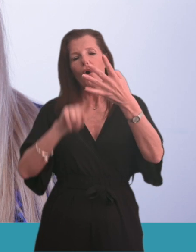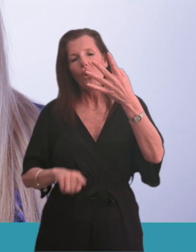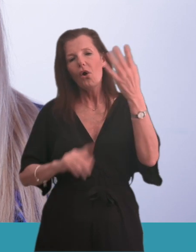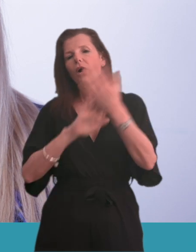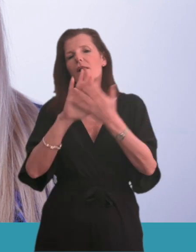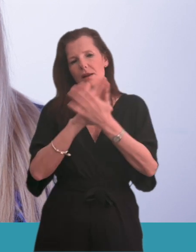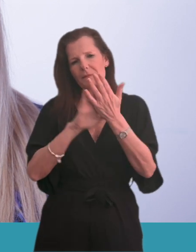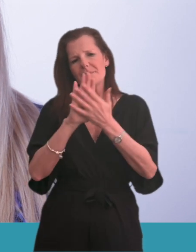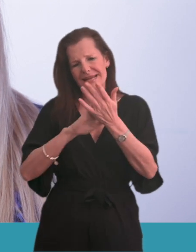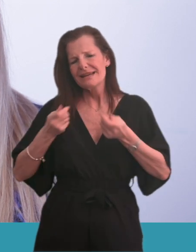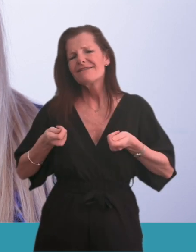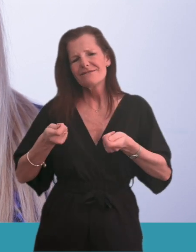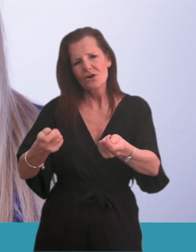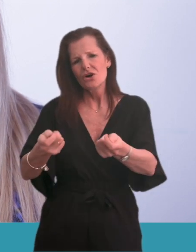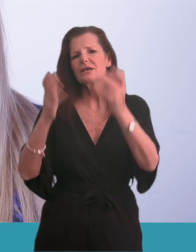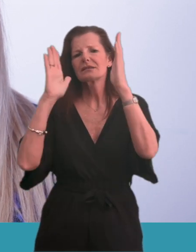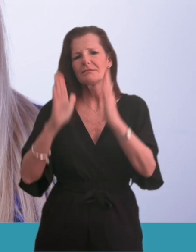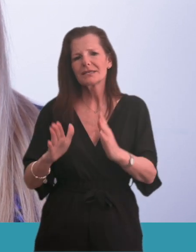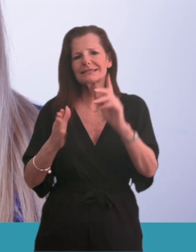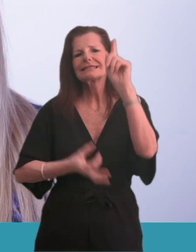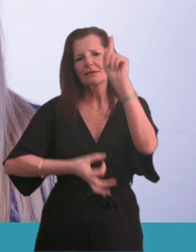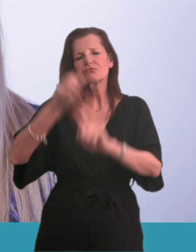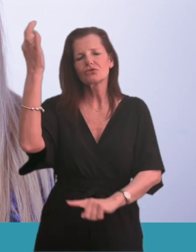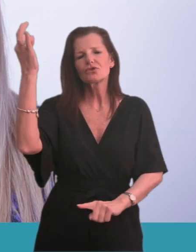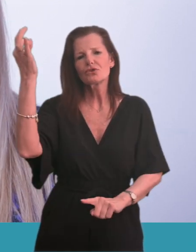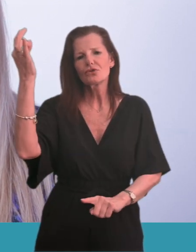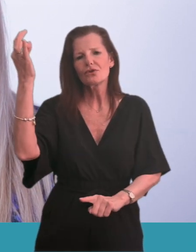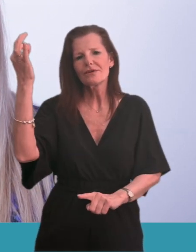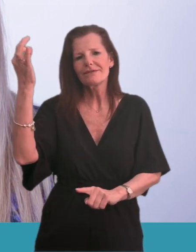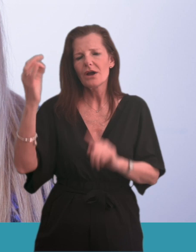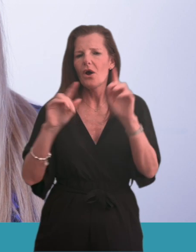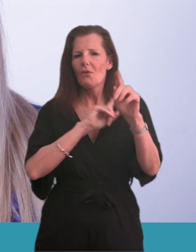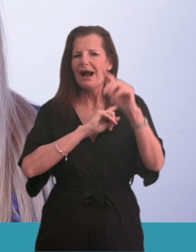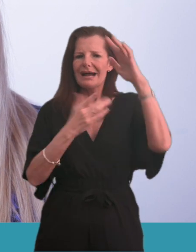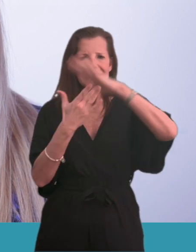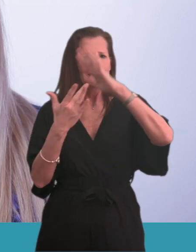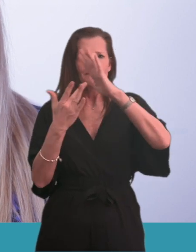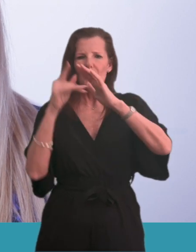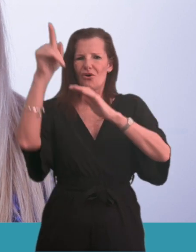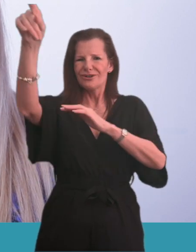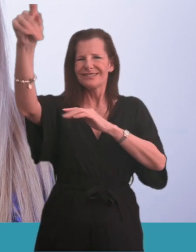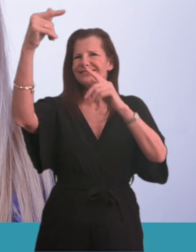updating Furnish General Hospital which is very important to local people who are far away from other facilities.